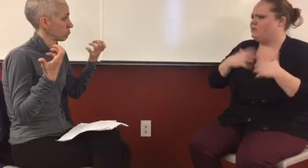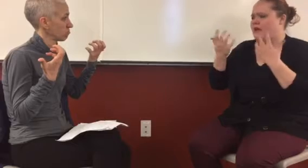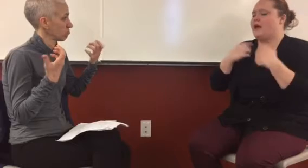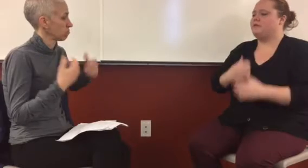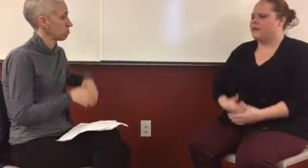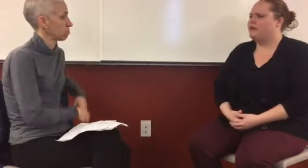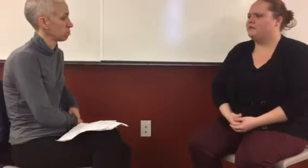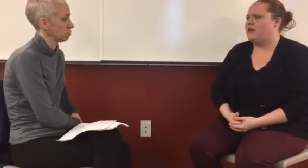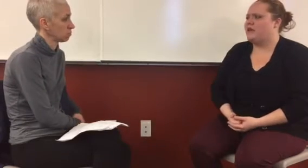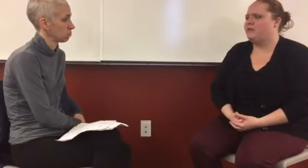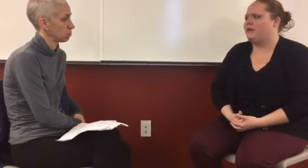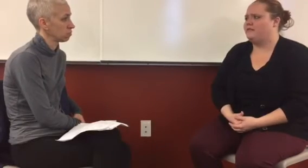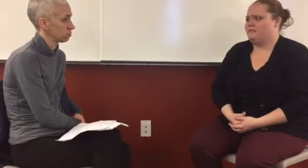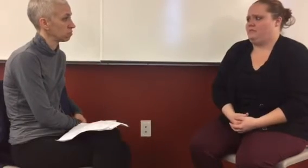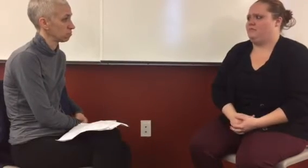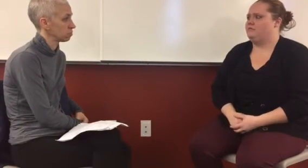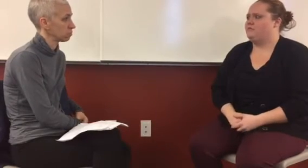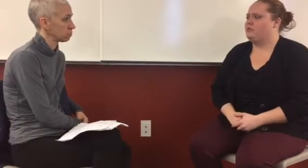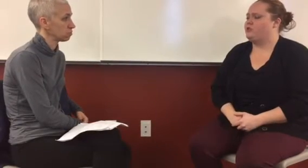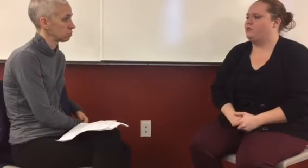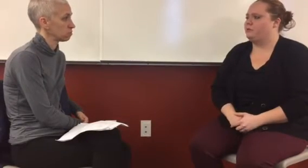I was sad and was angry, in general.